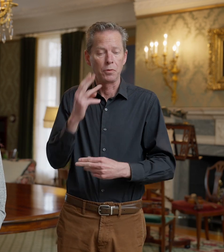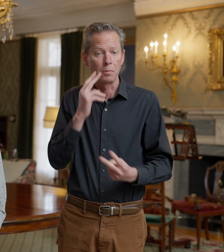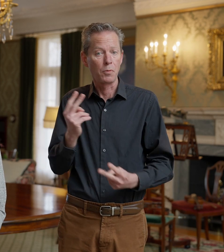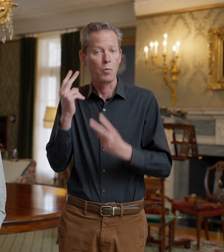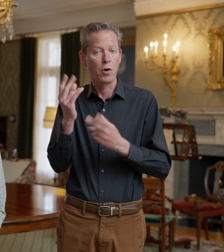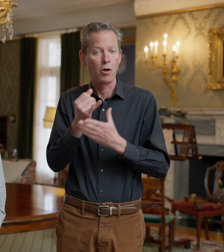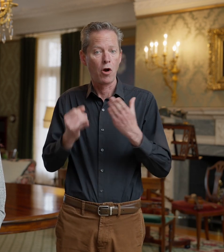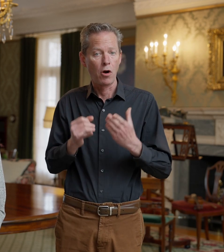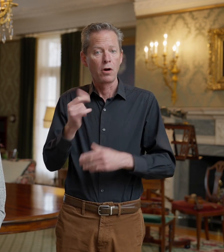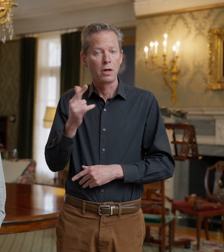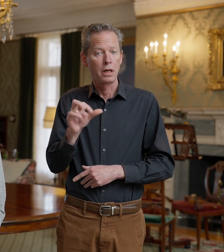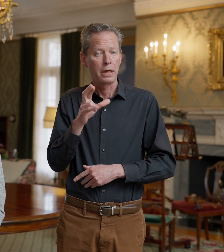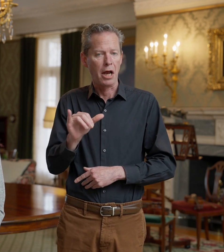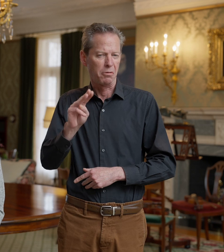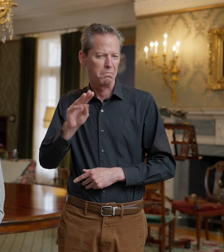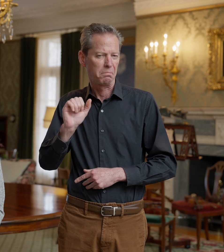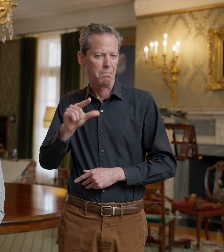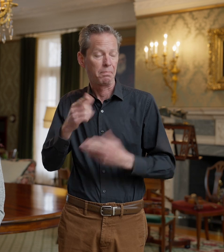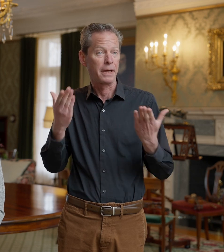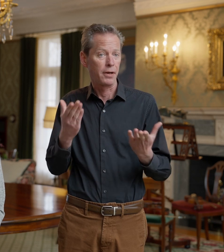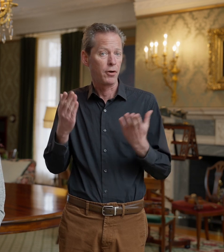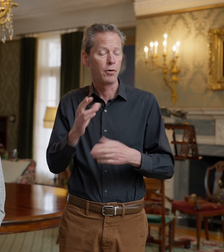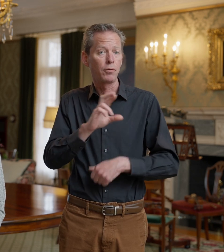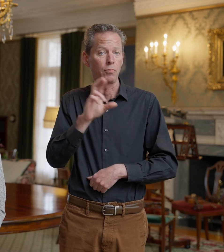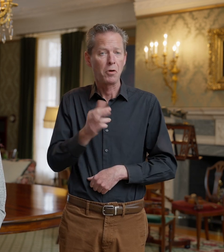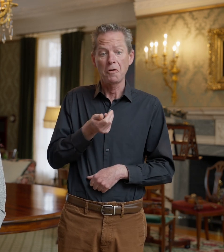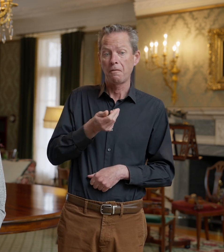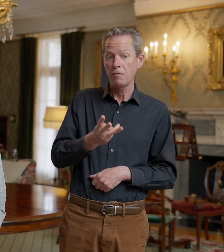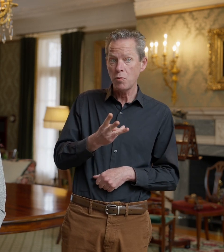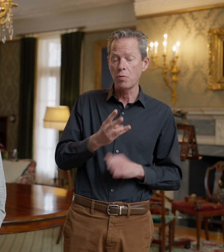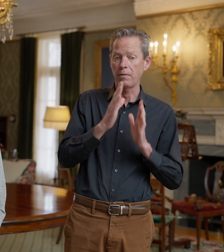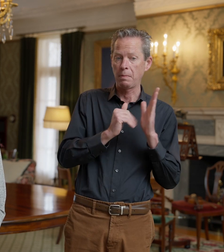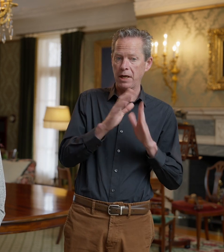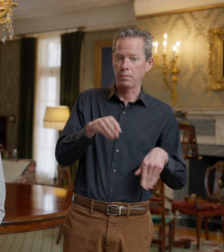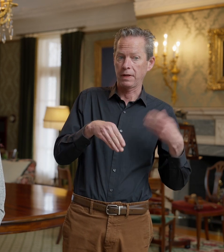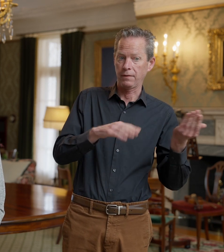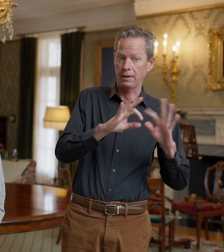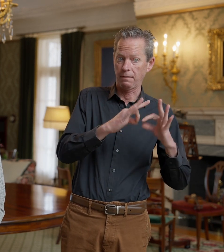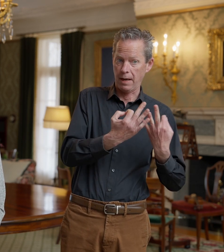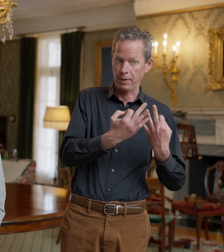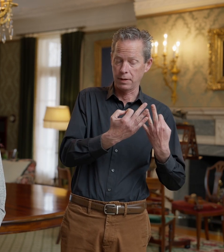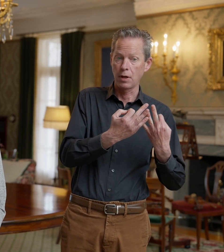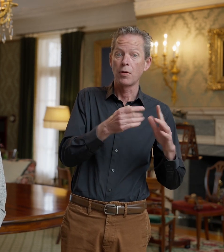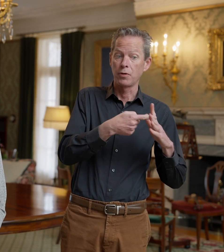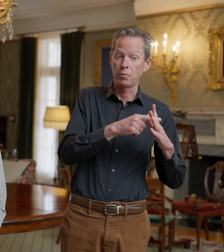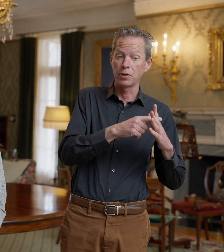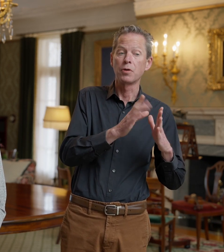here in Rochester, but a few of the paintings were given to family members. Those original paintings have come back from the